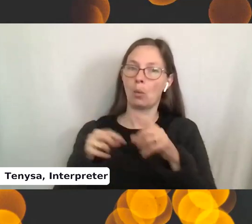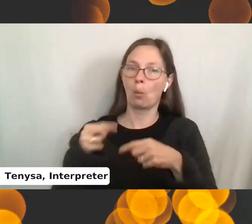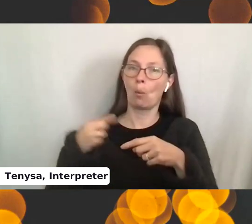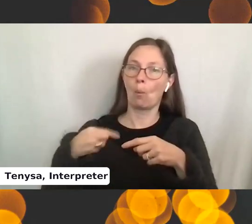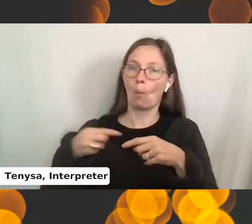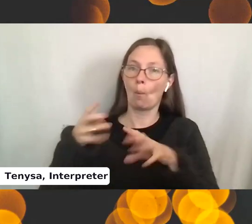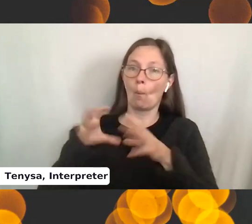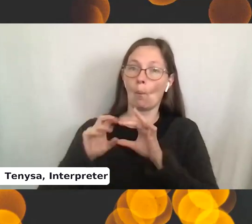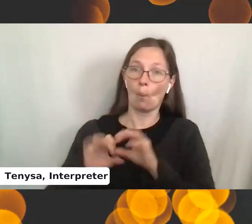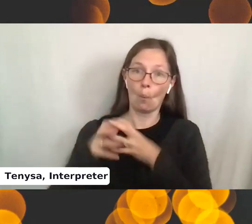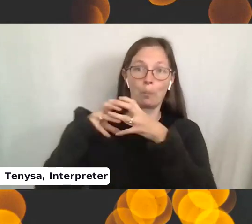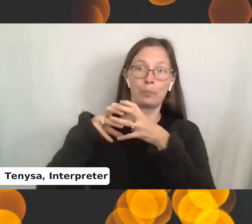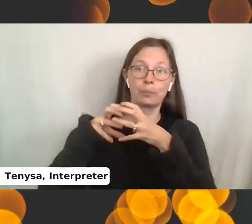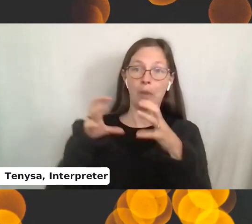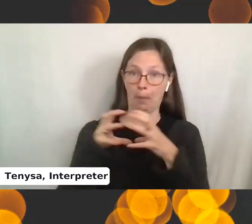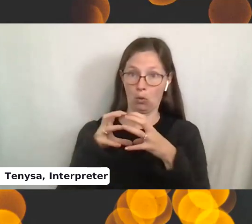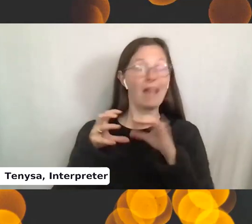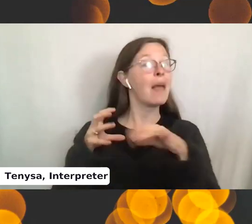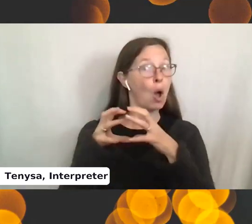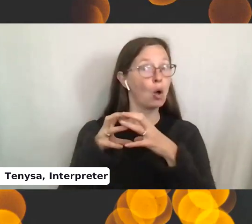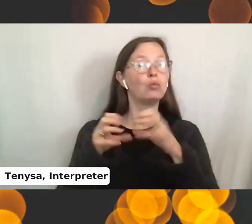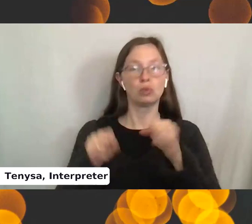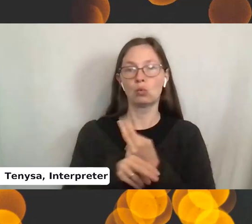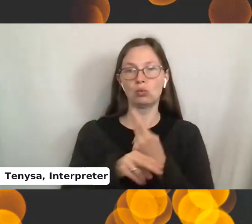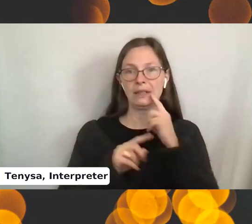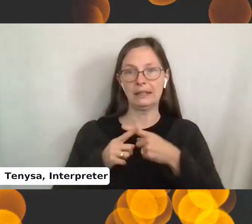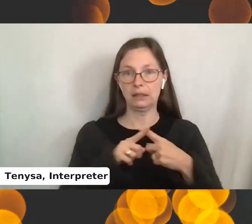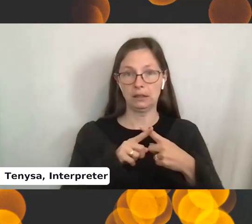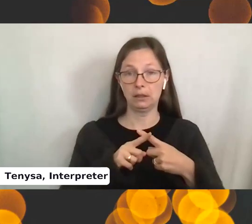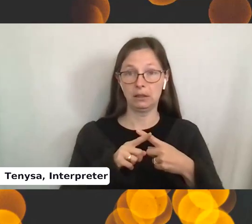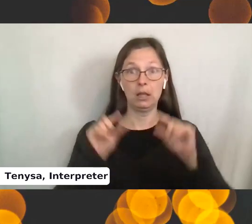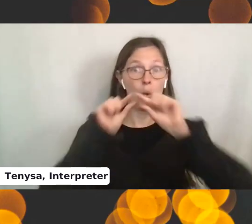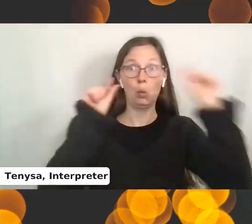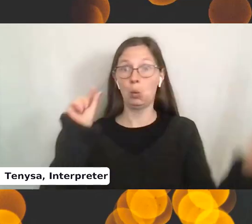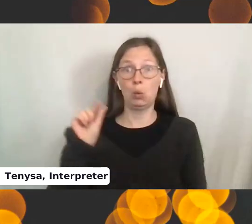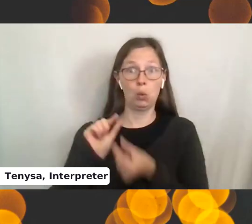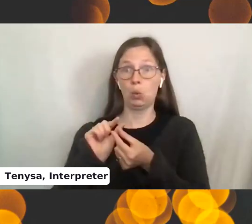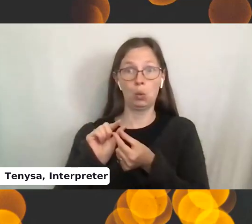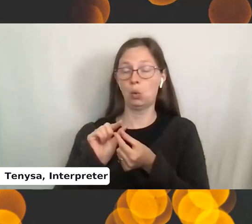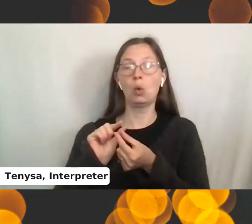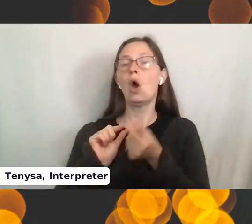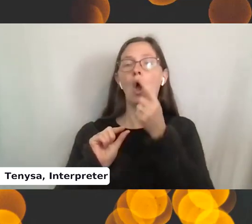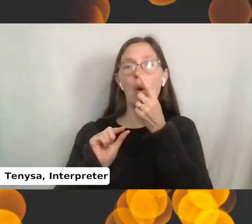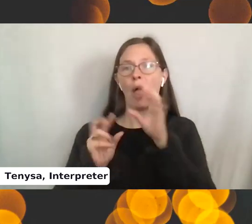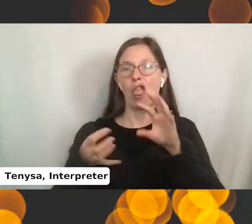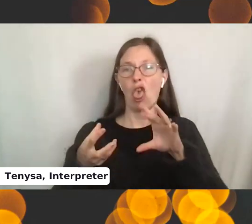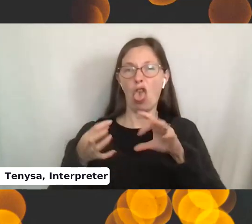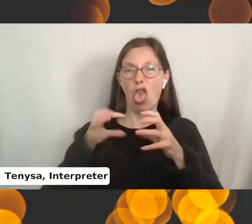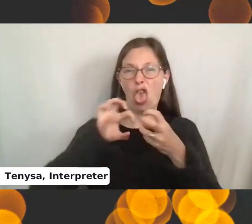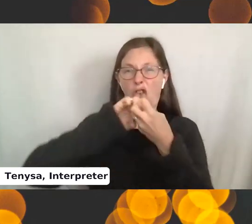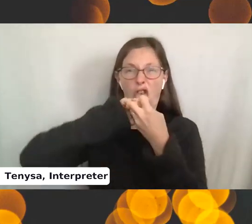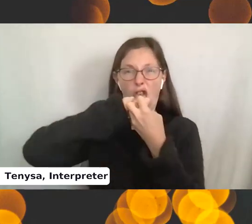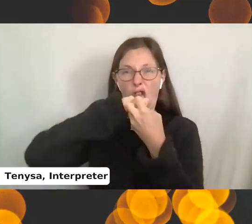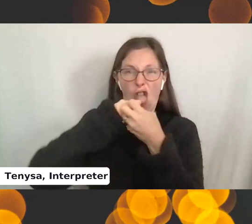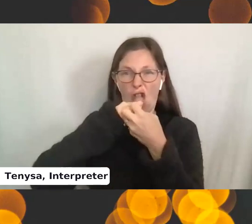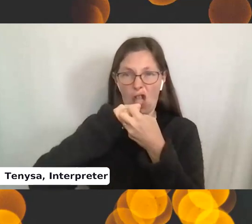this. This you can knit from. This you will wad it into a ball if you can escape from it, throw it away